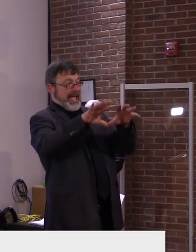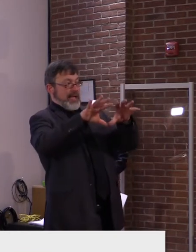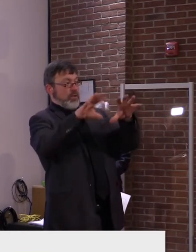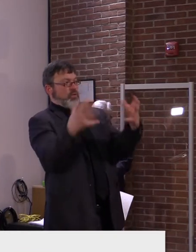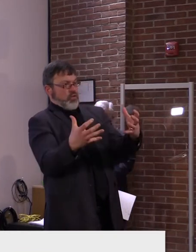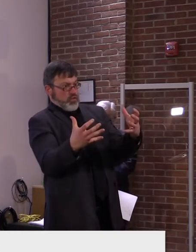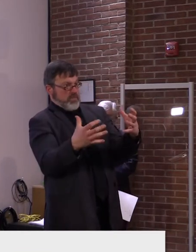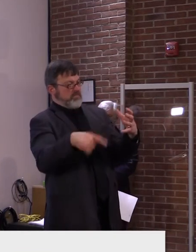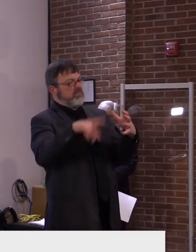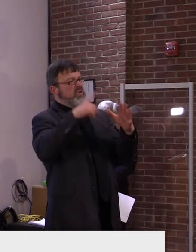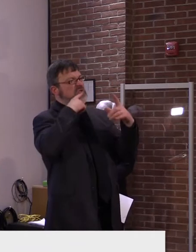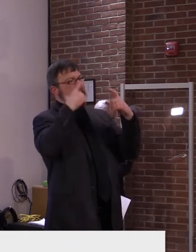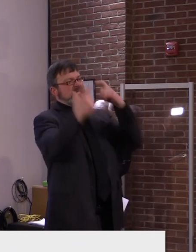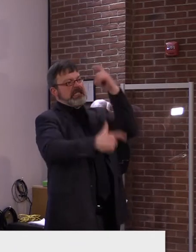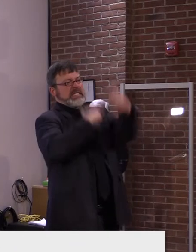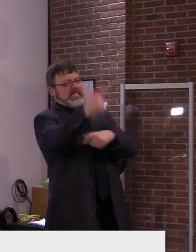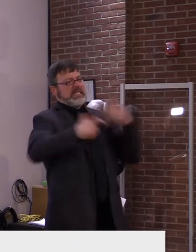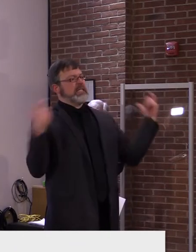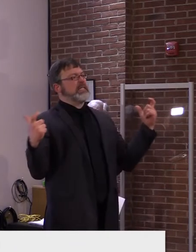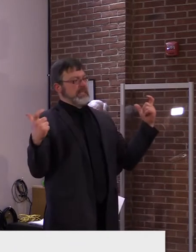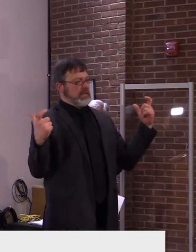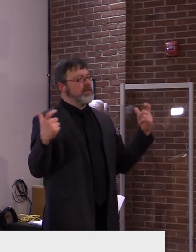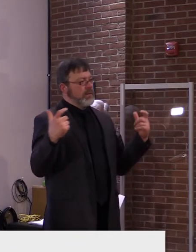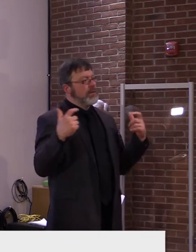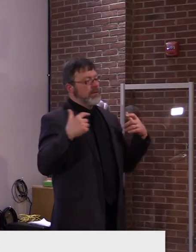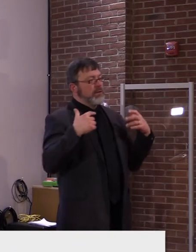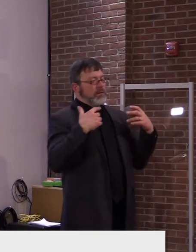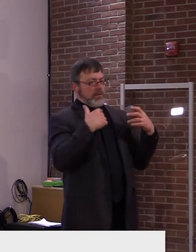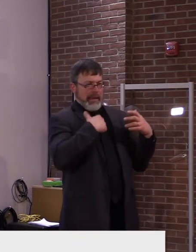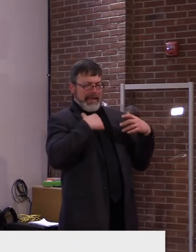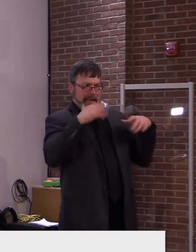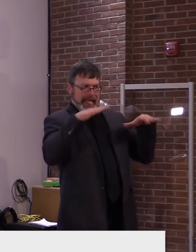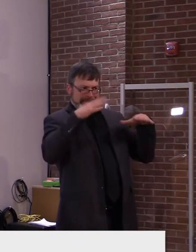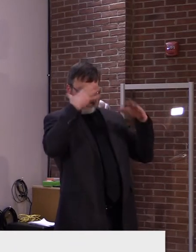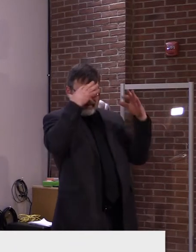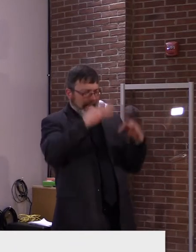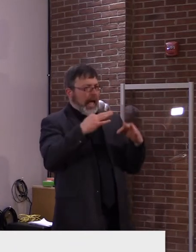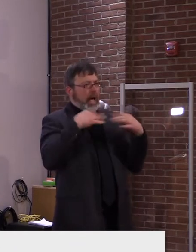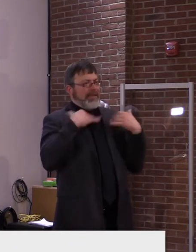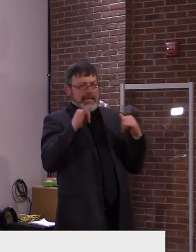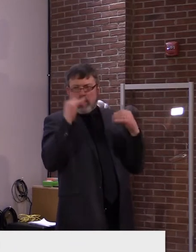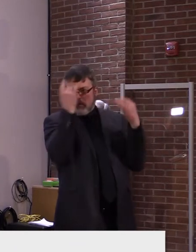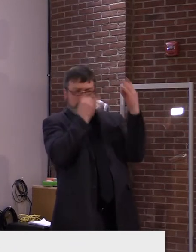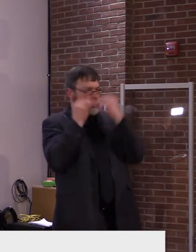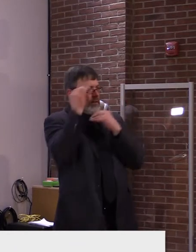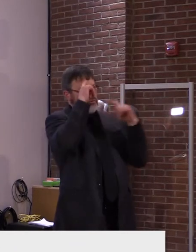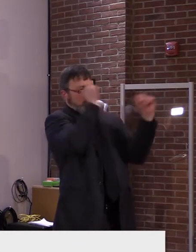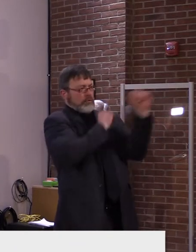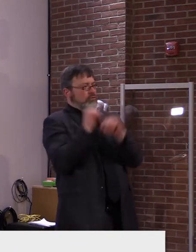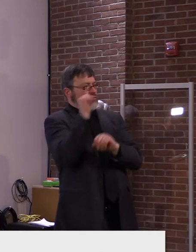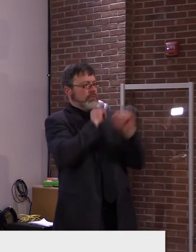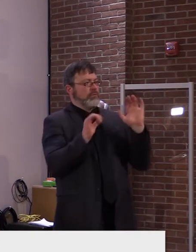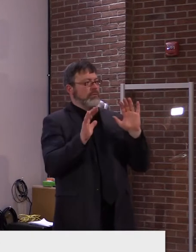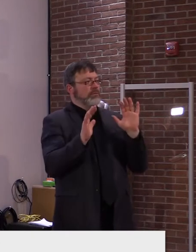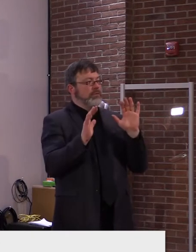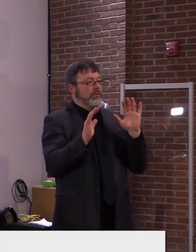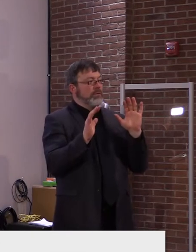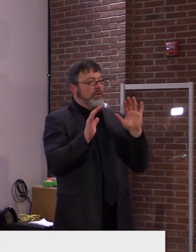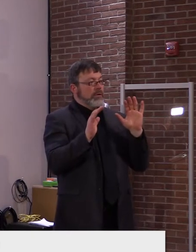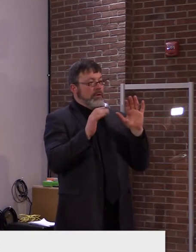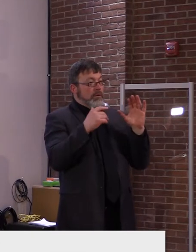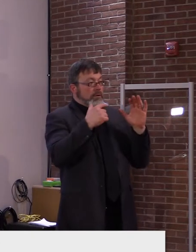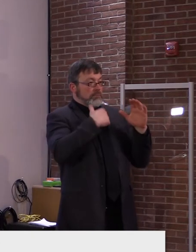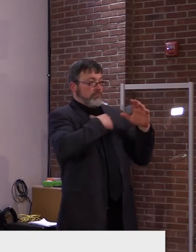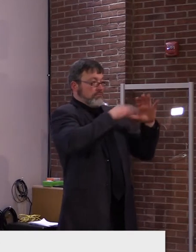we have a little bit of time to determine where we go next. Um, but, uh, you know, the age banding, uh, from my perspective has worked very